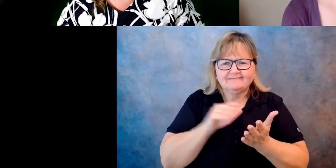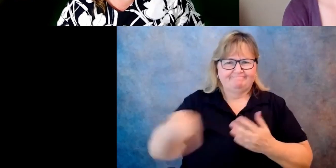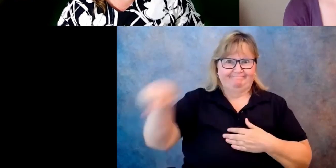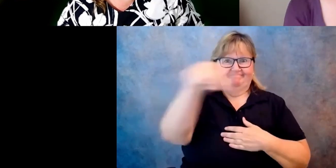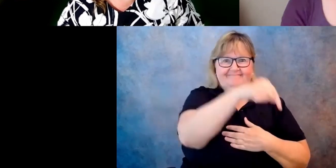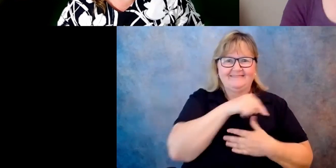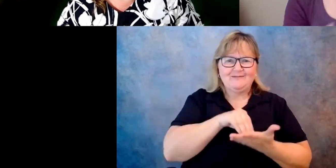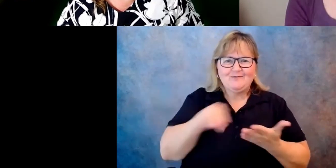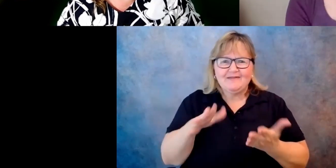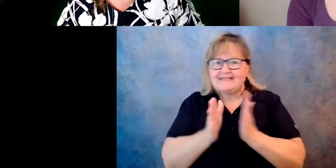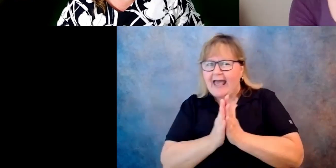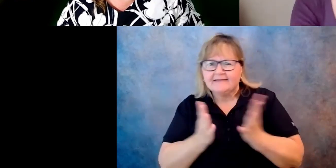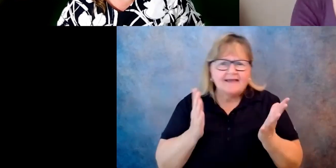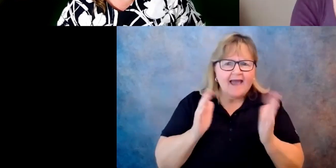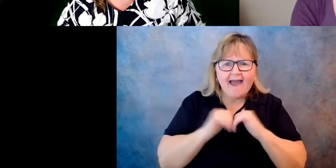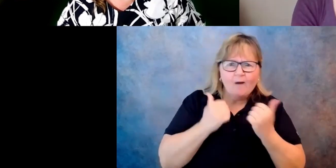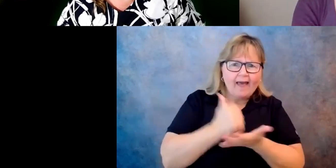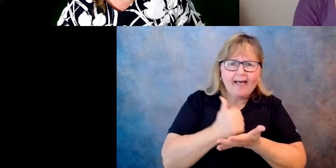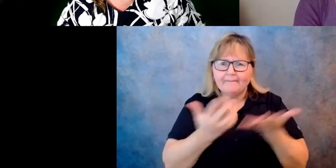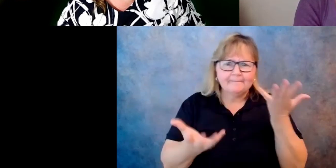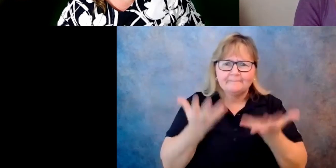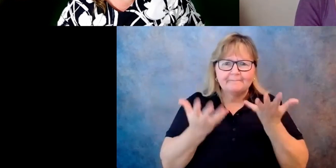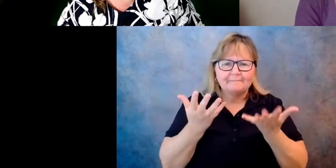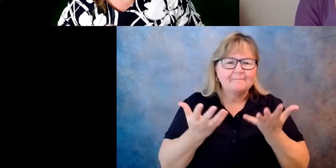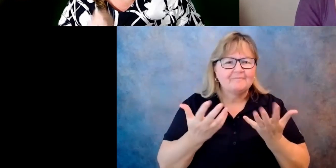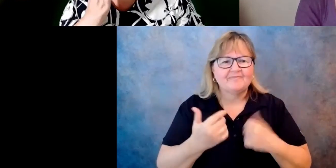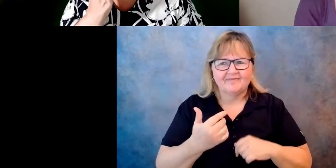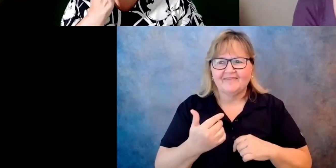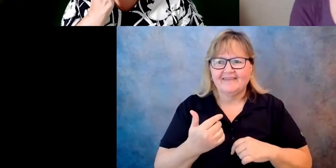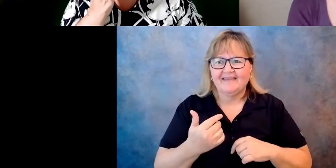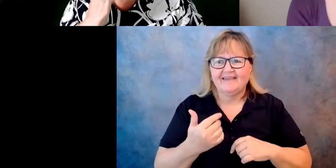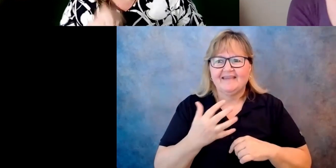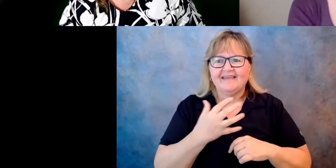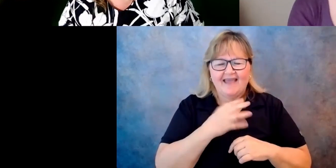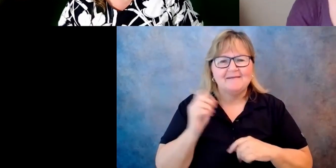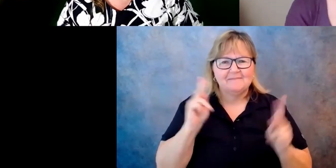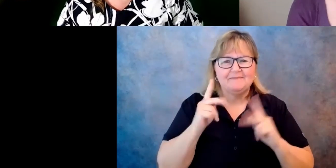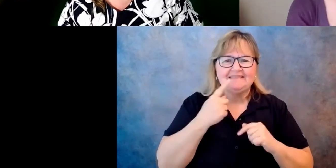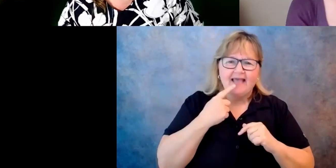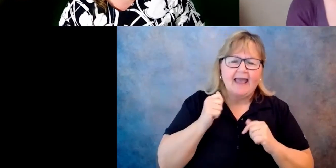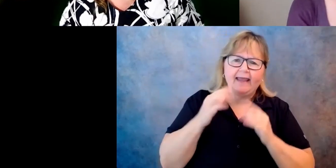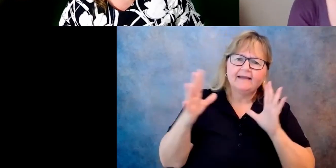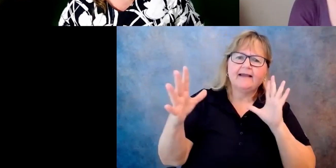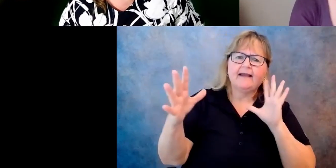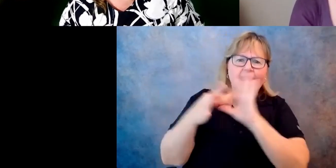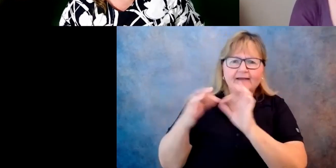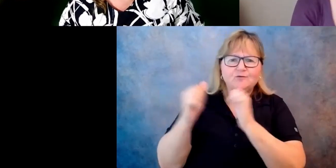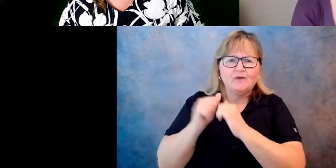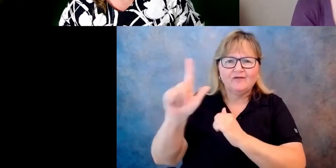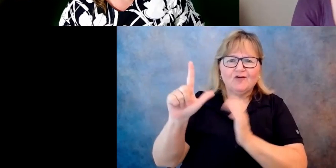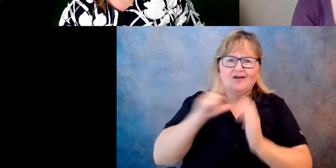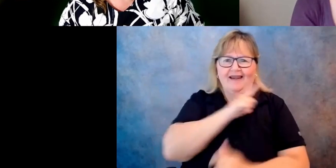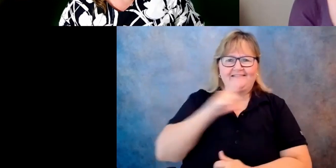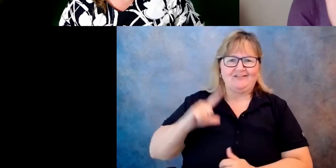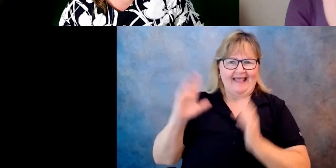um, you know, connect with your, uh, legislators. And I, and I know that you've seen these questions in advance. And one of the